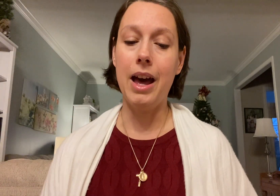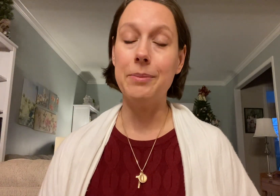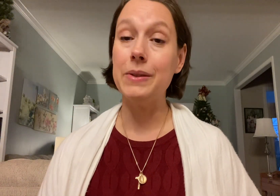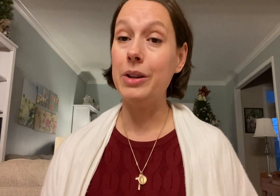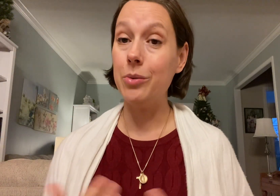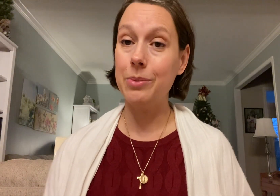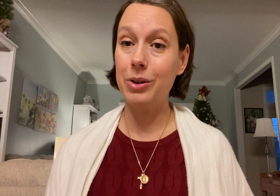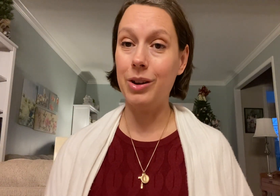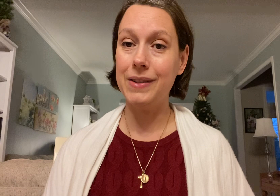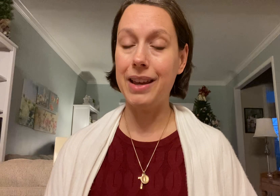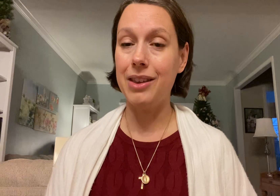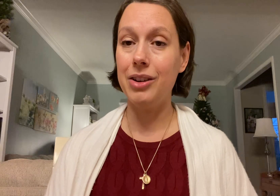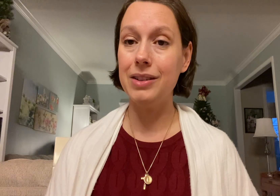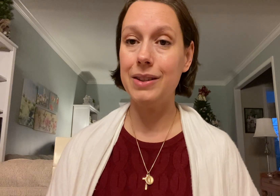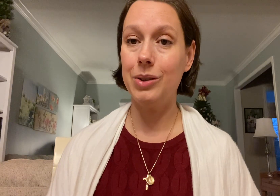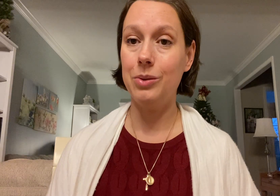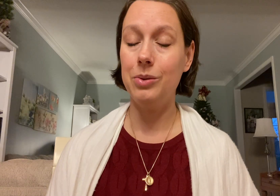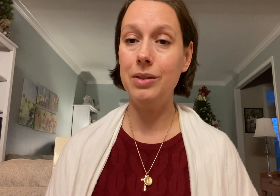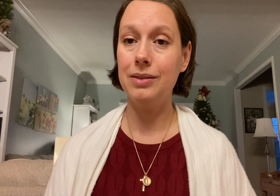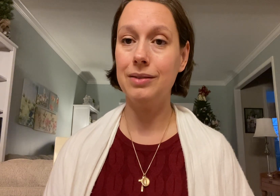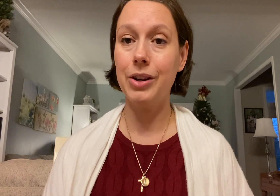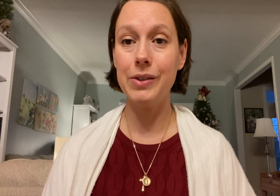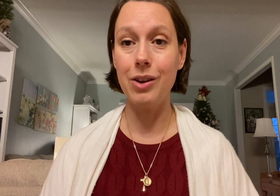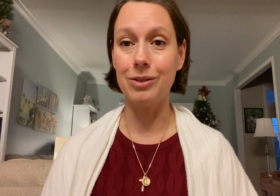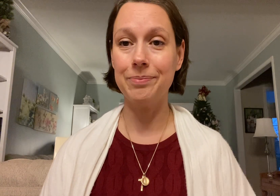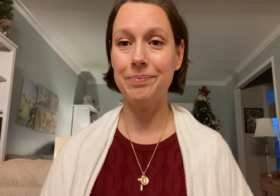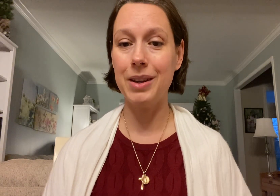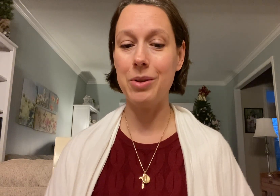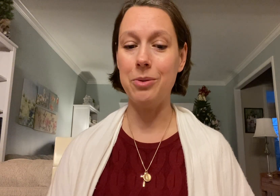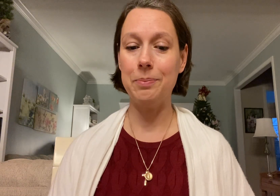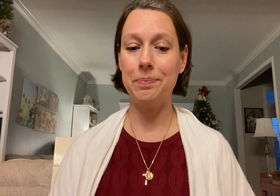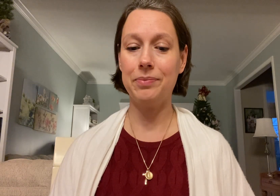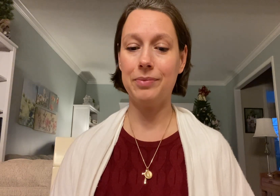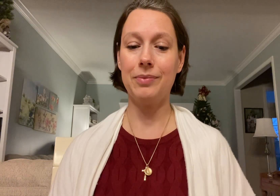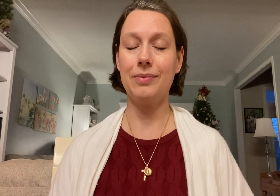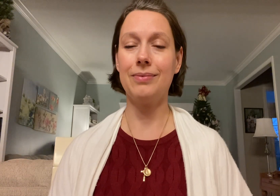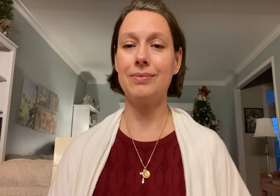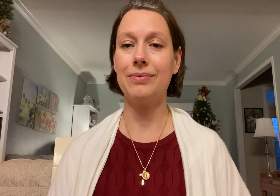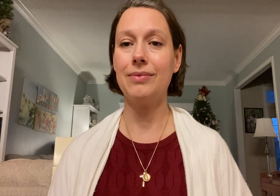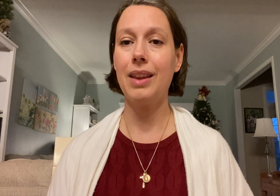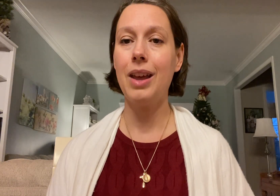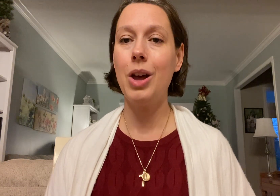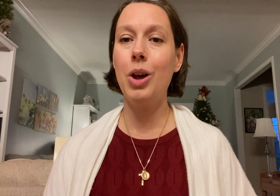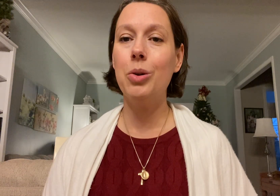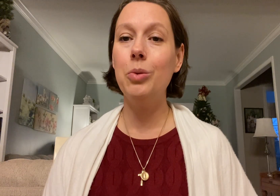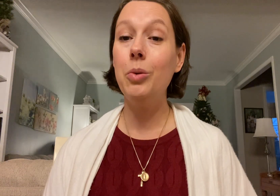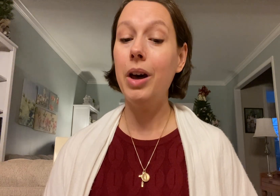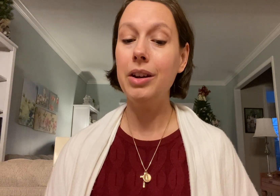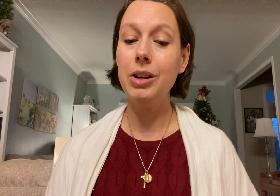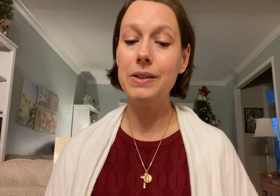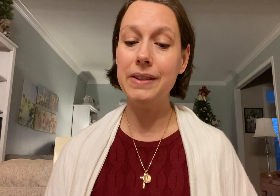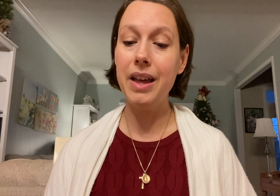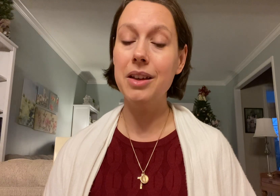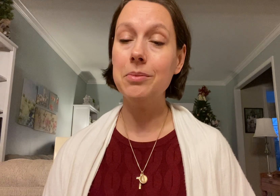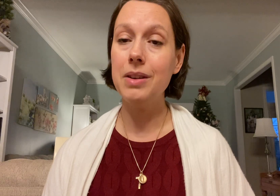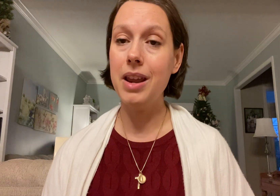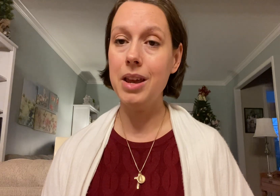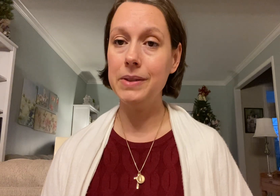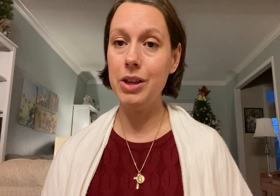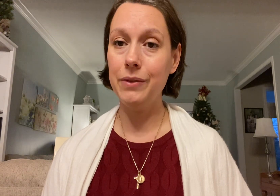So now we're going to put it all together to our song. Here we go. What are some names of